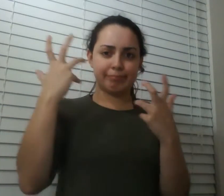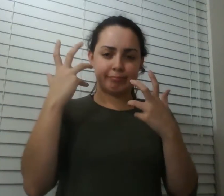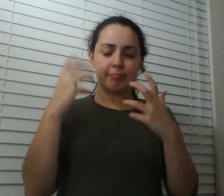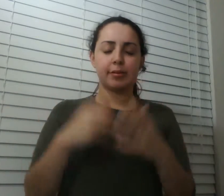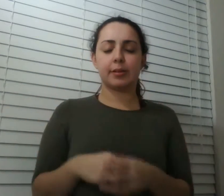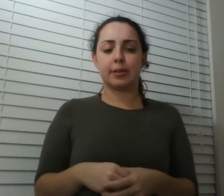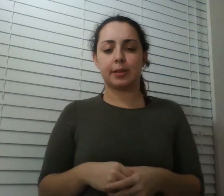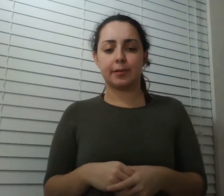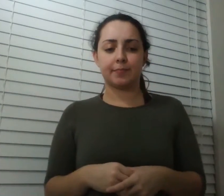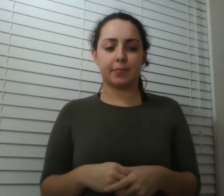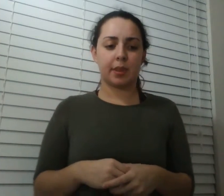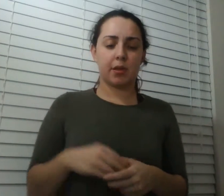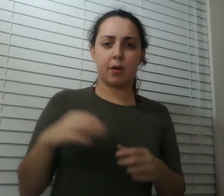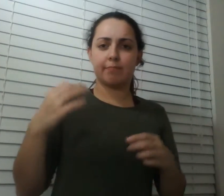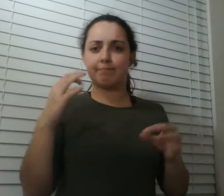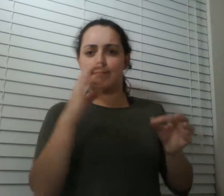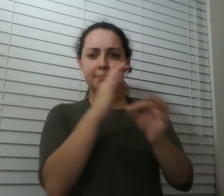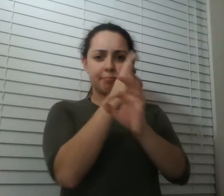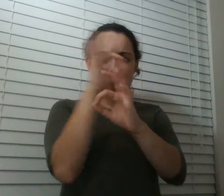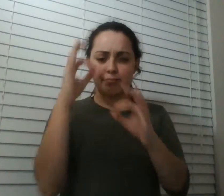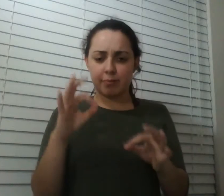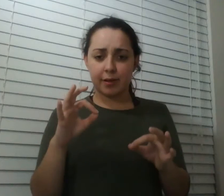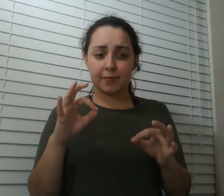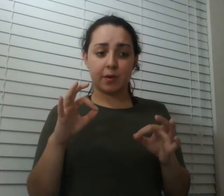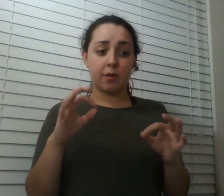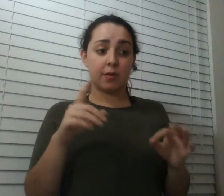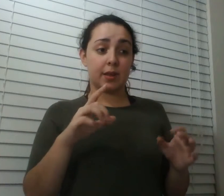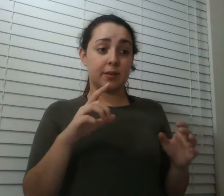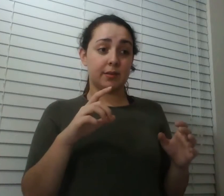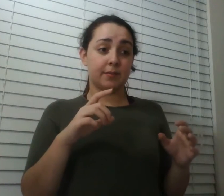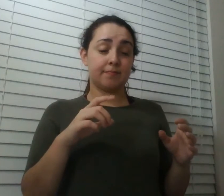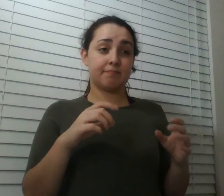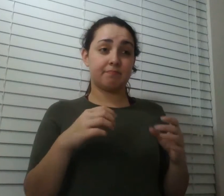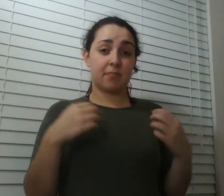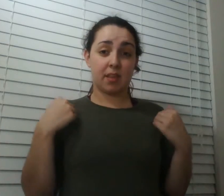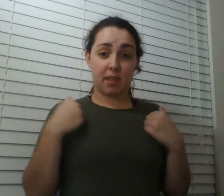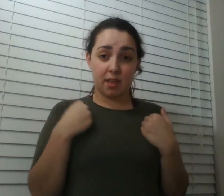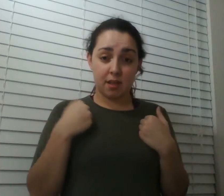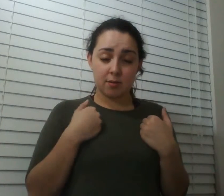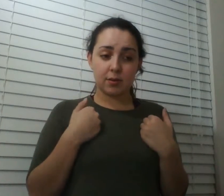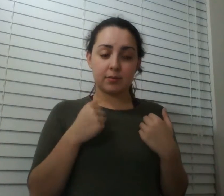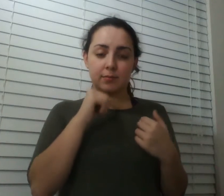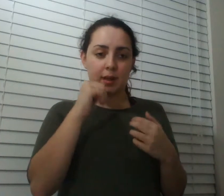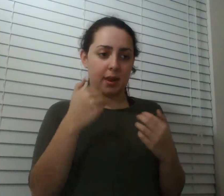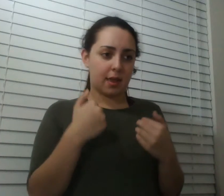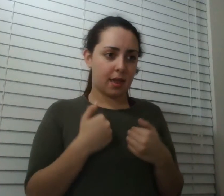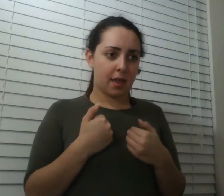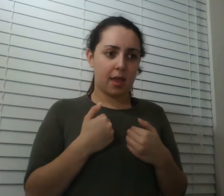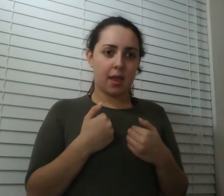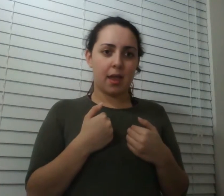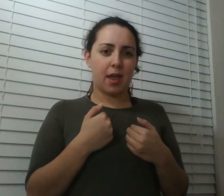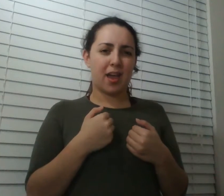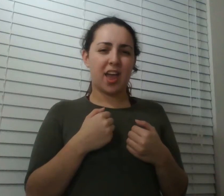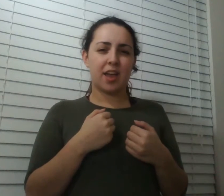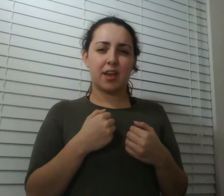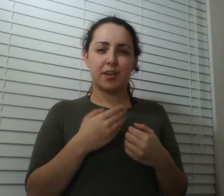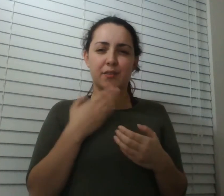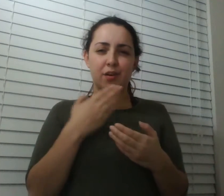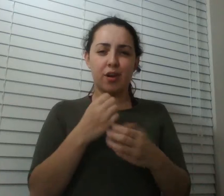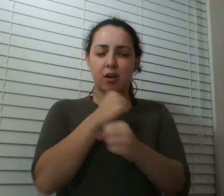it's completely vulnerable to attack they really don't have a very good defense for themselves they don't excrete nasty chemicals they don't sting they can't fly so it's not going